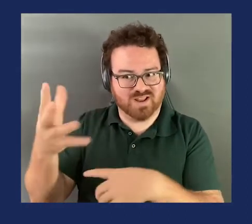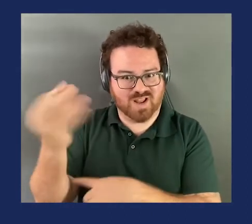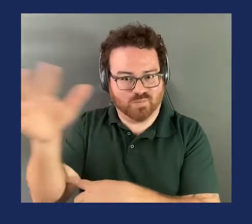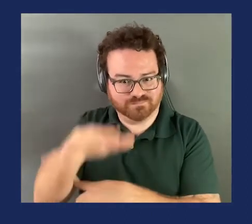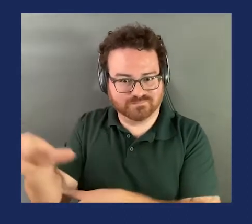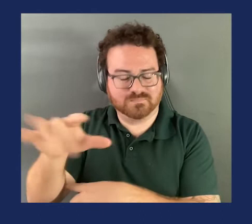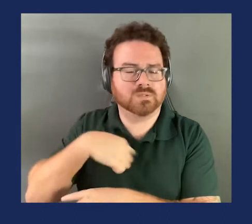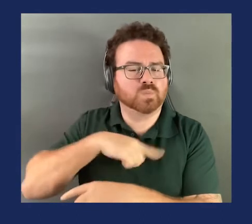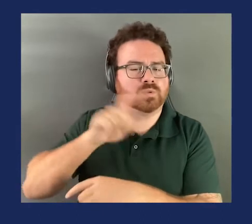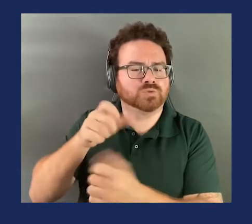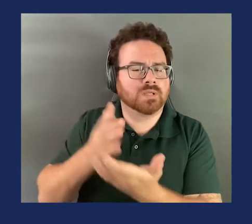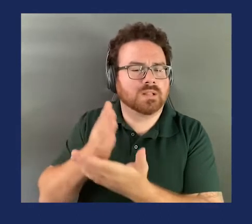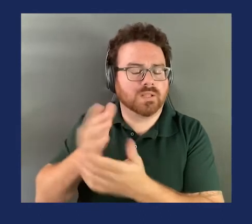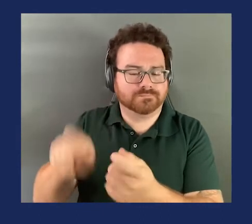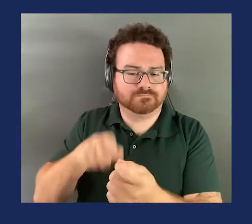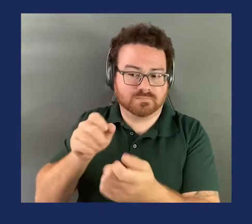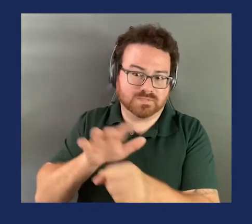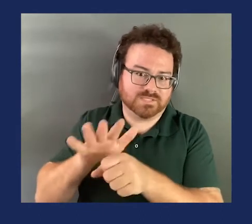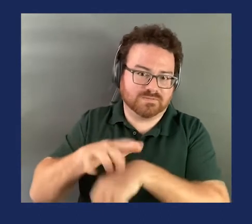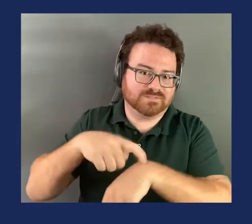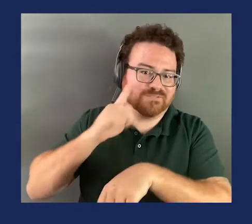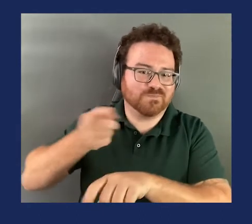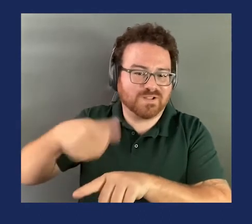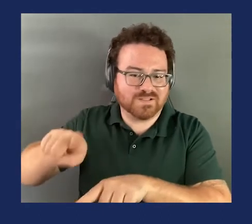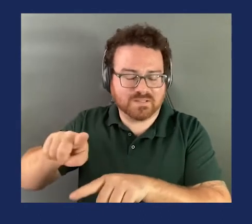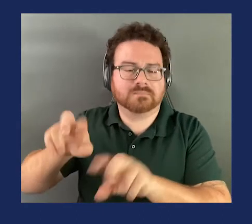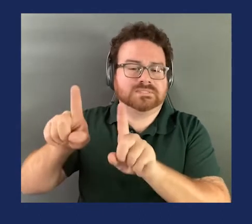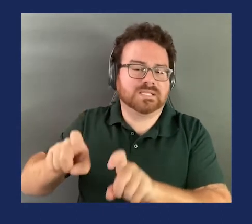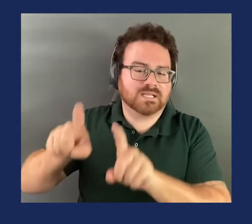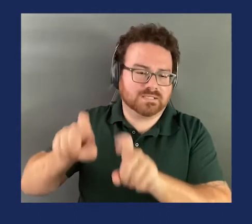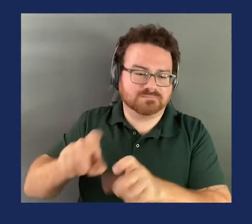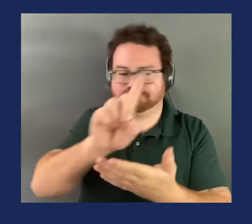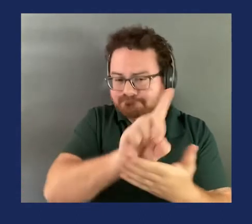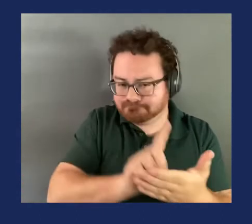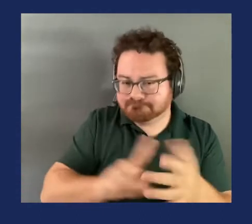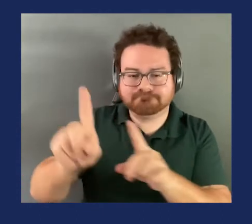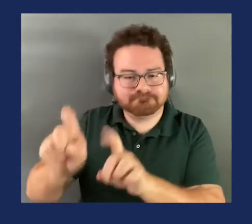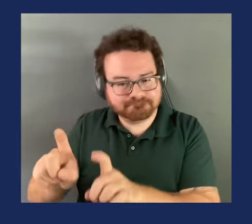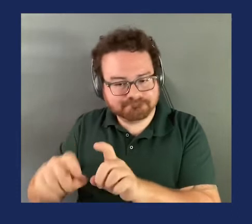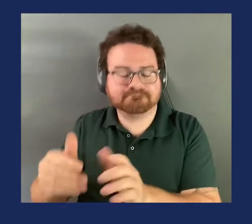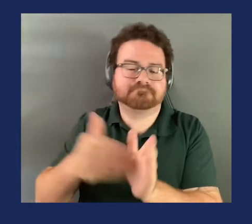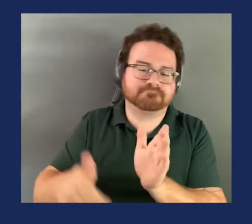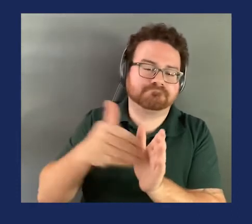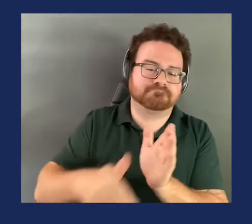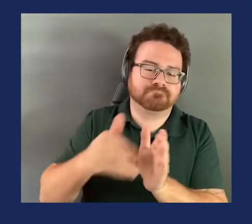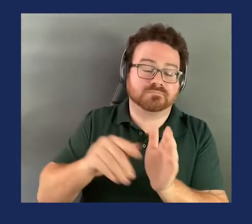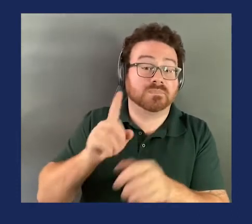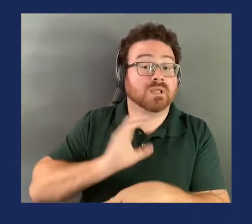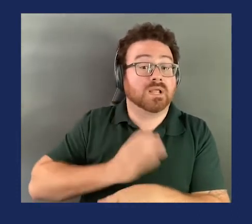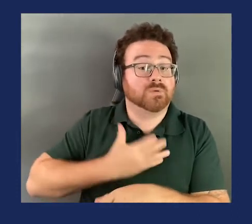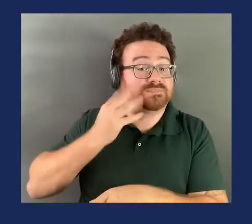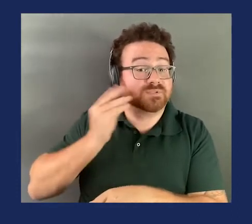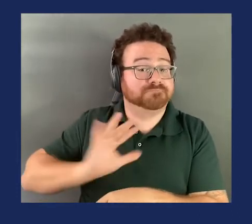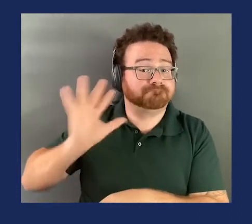designing and testing. It's been the commission's position that in the past, the design and test processes for